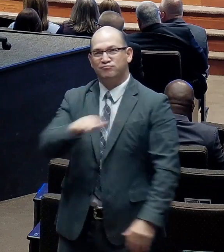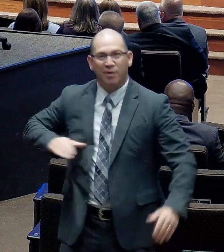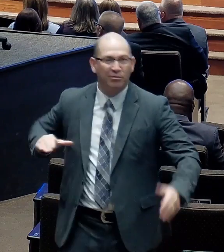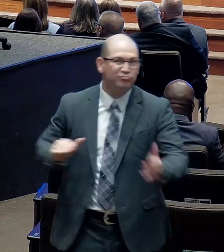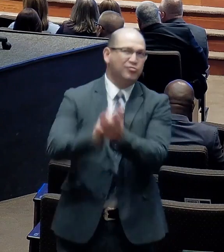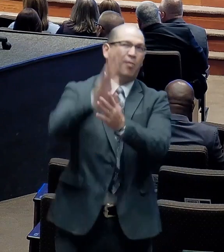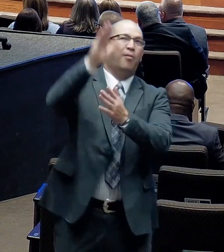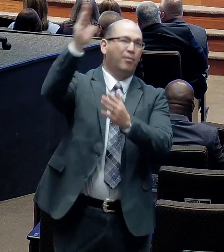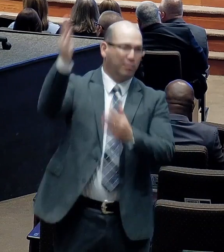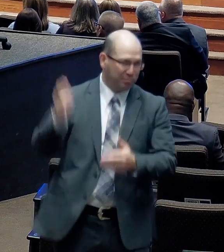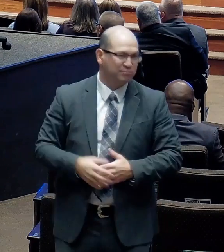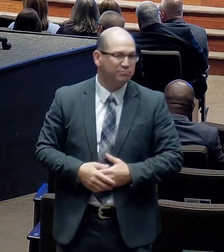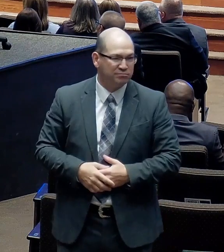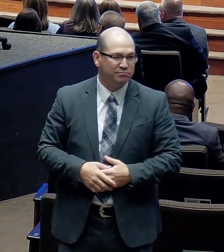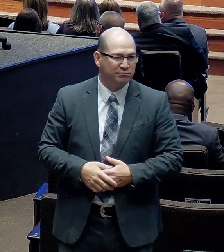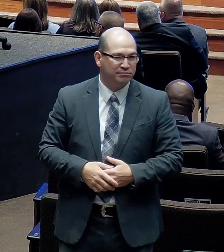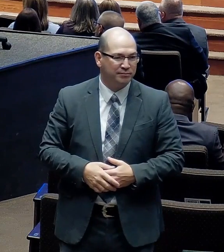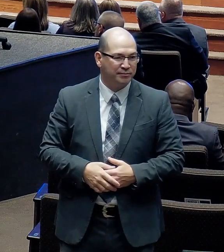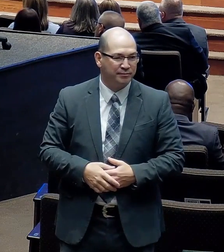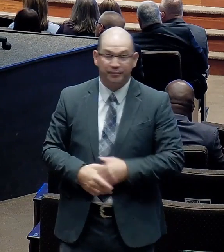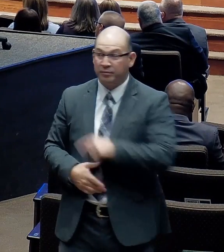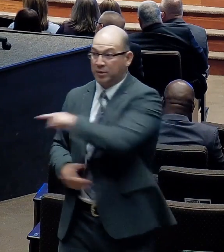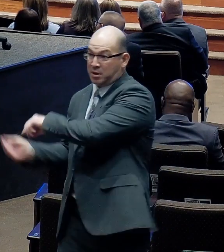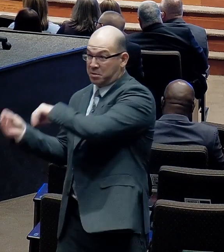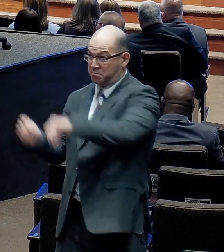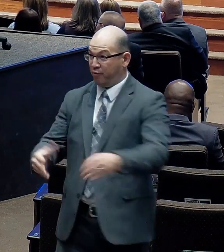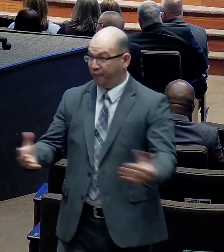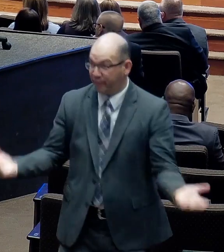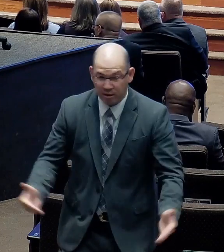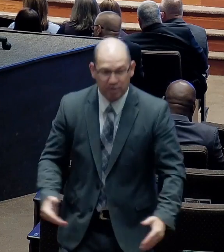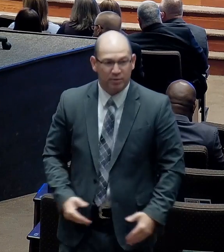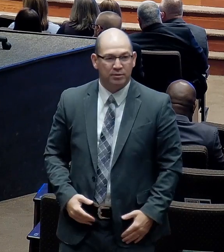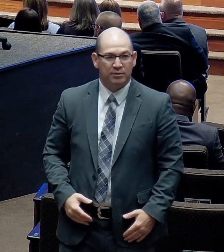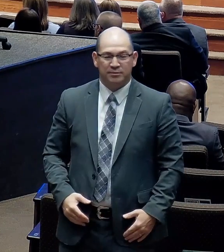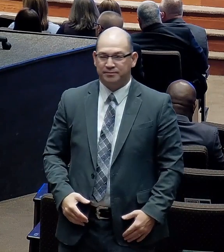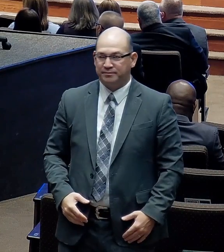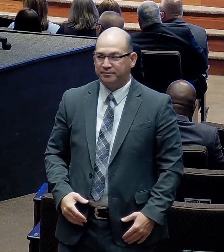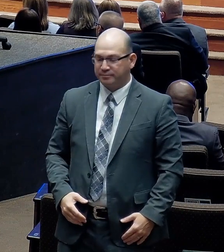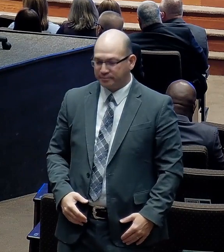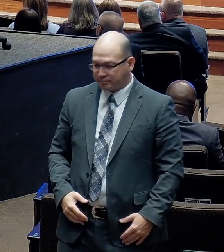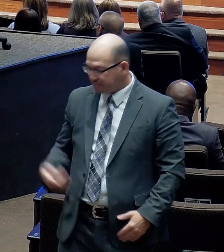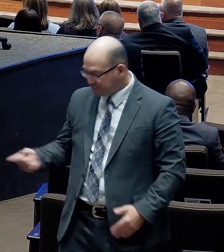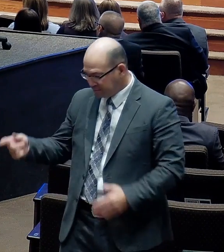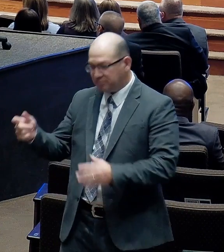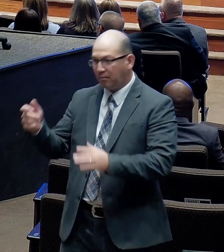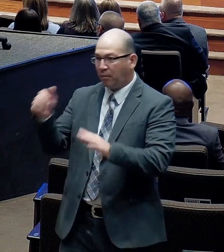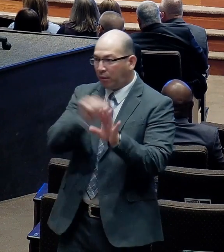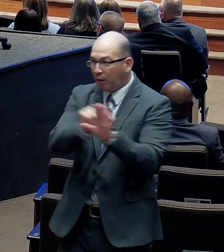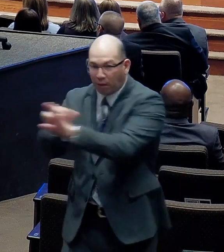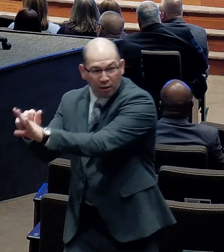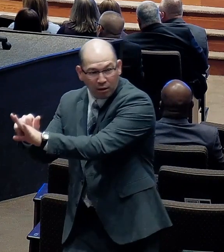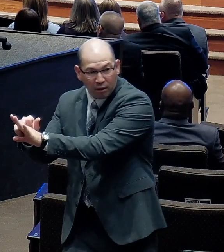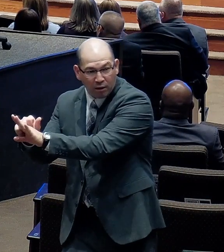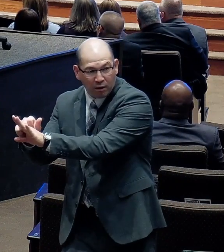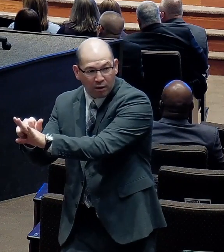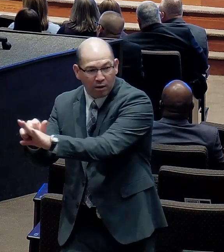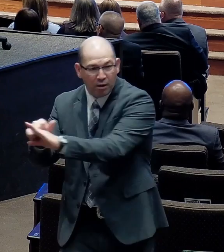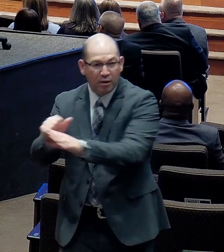When he first got here. He passed out. Or he knocked on an average. Of 500 doors